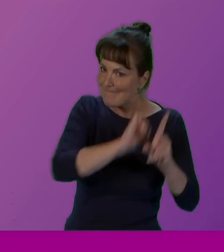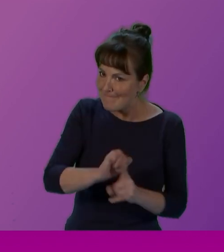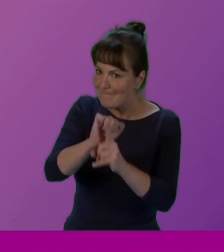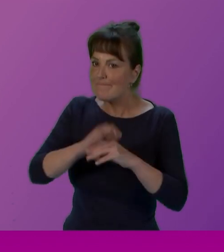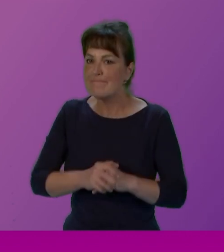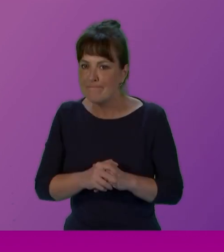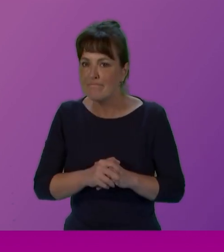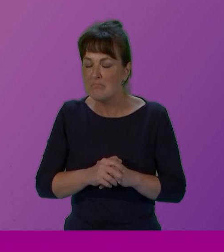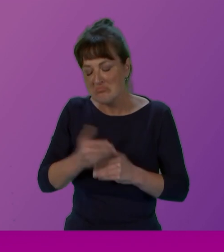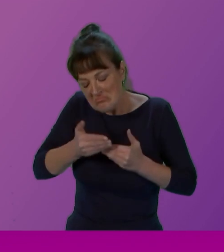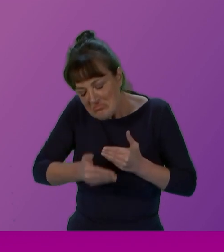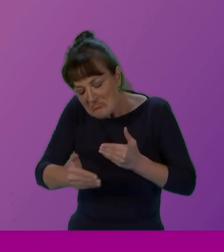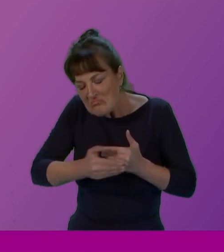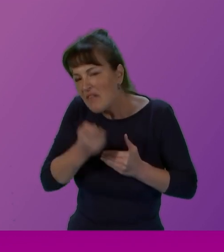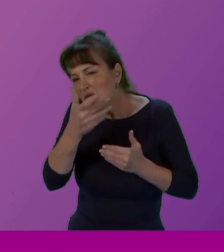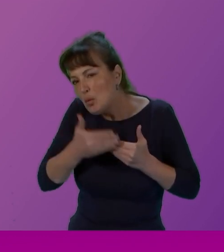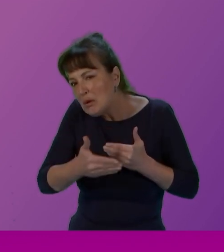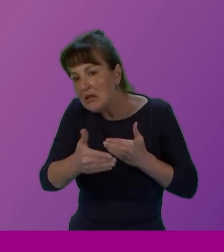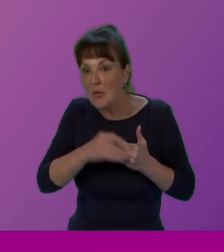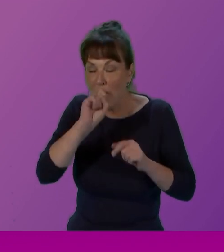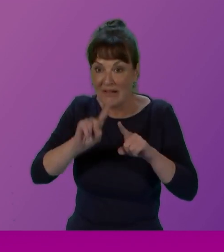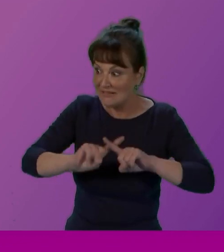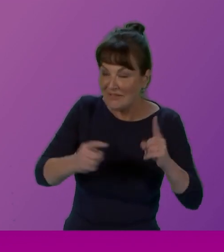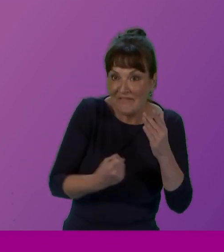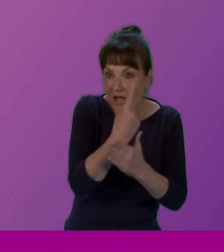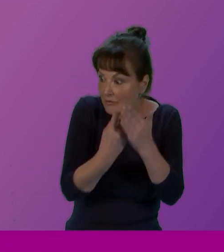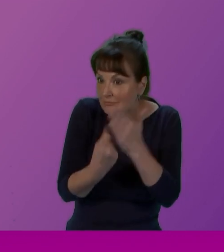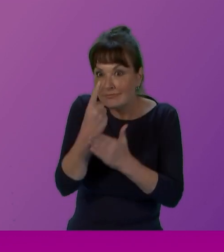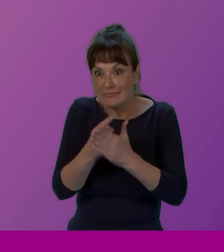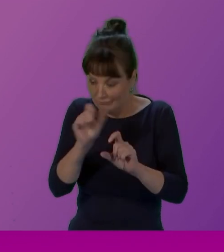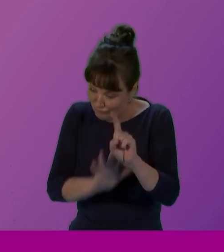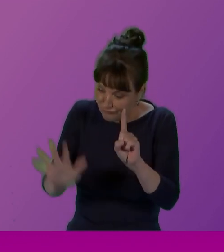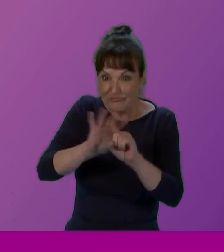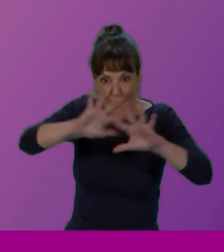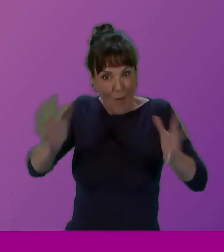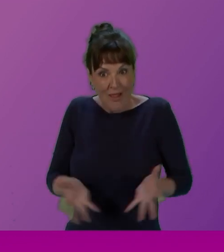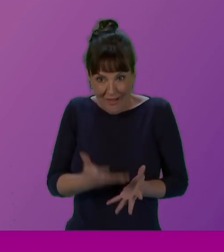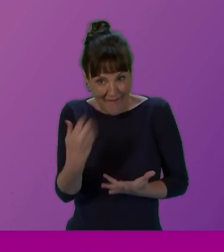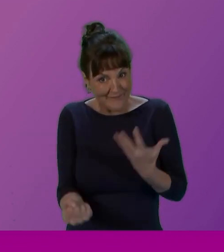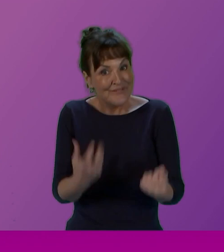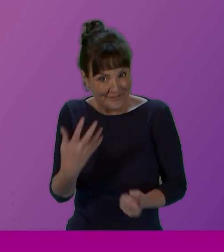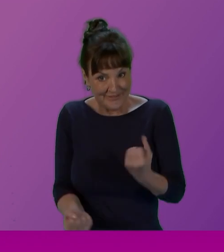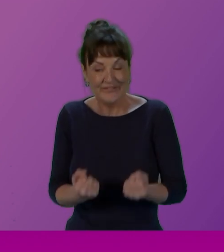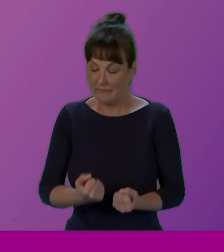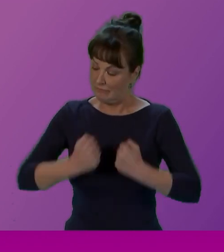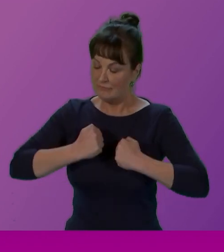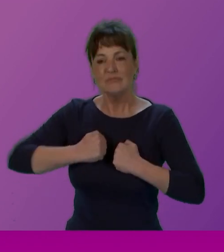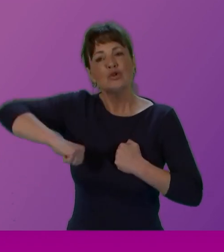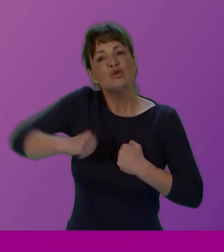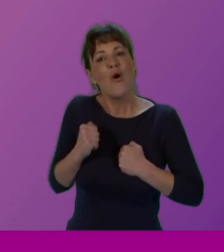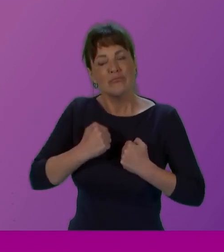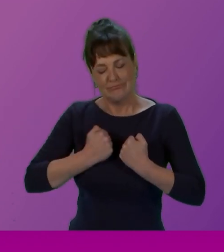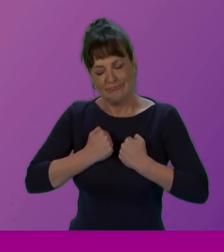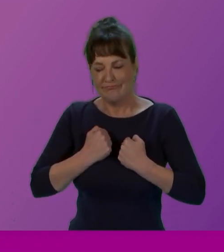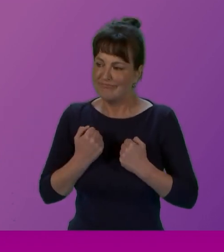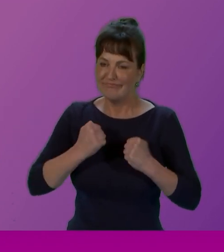Over the next couple of weeks, events of all shapes and forms will take place across the globe. Our own International Women's Day event